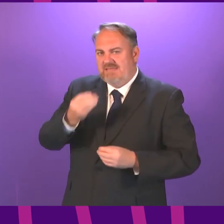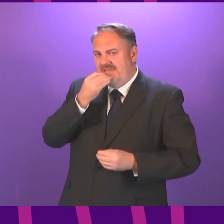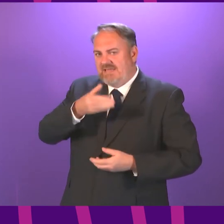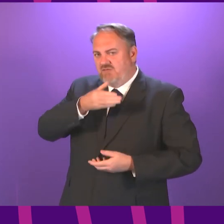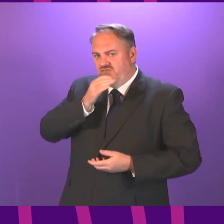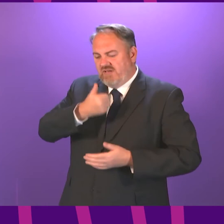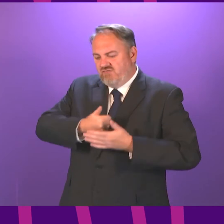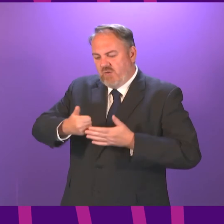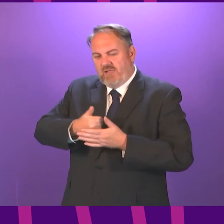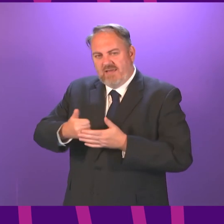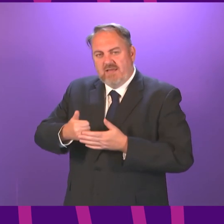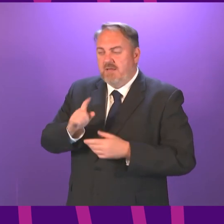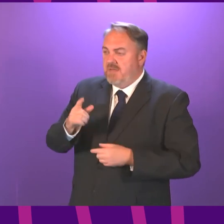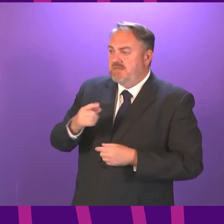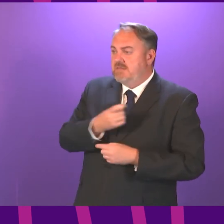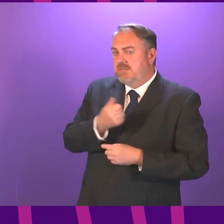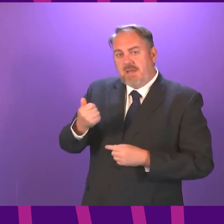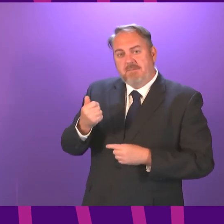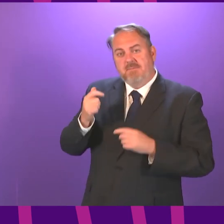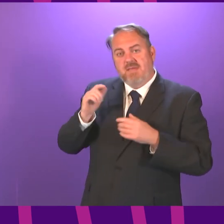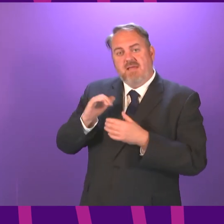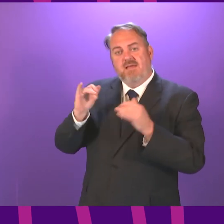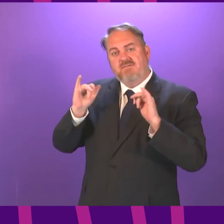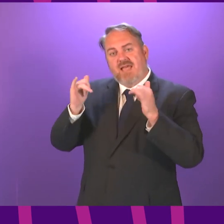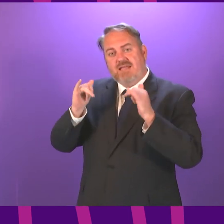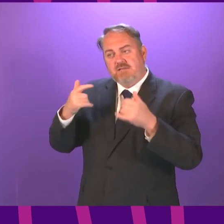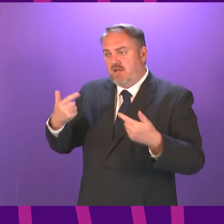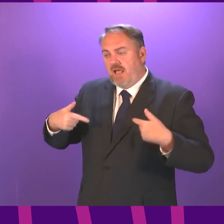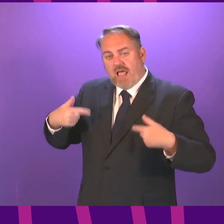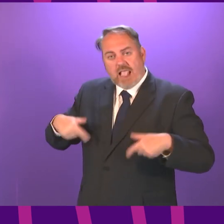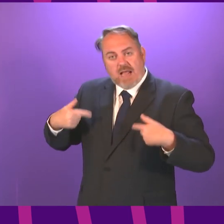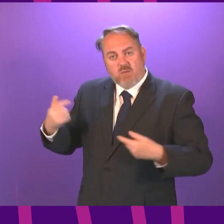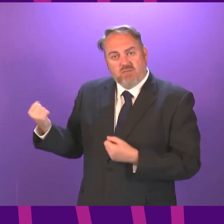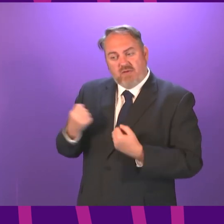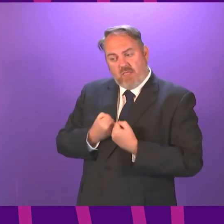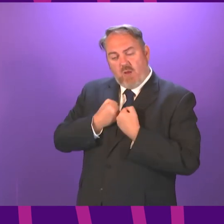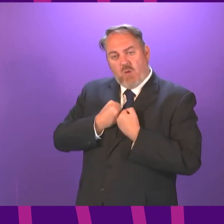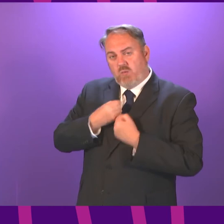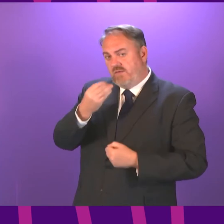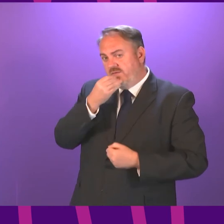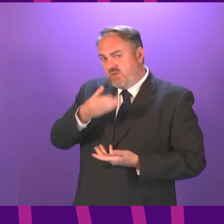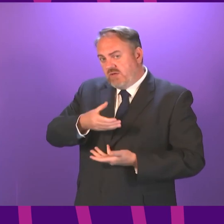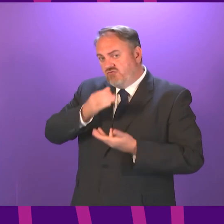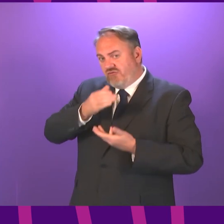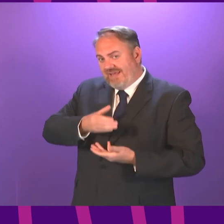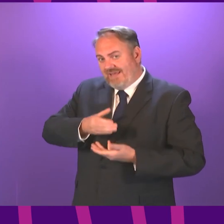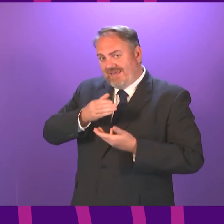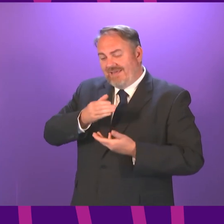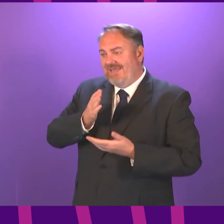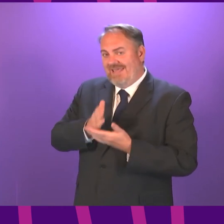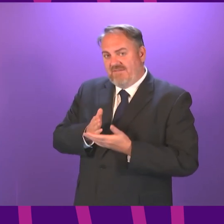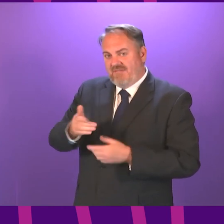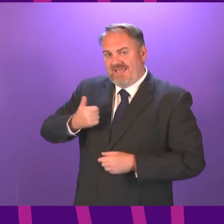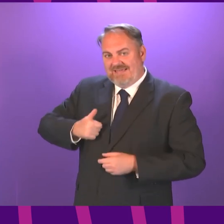for health reasons will fans be allowed to take food or beverages into Hamden for the four upcoming Euro 2020 matches First